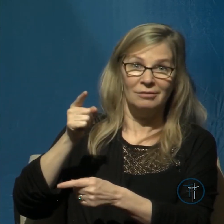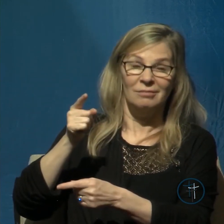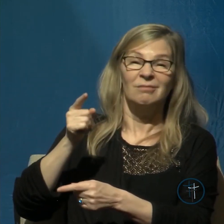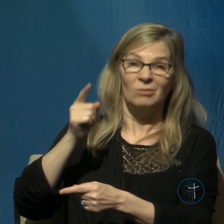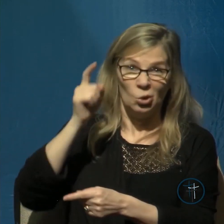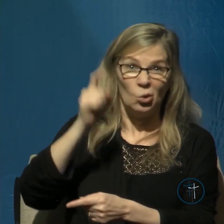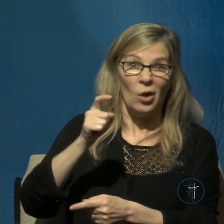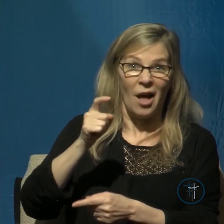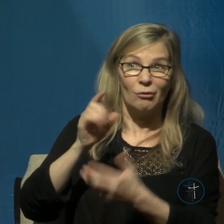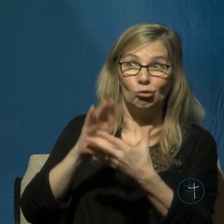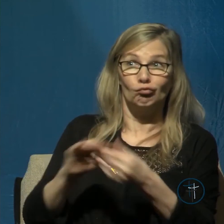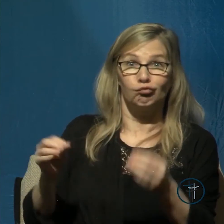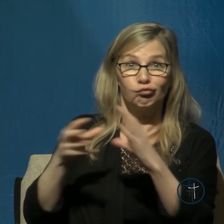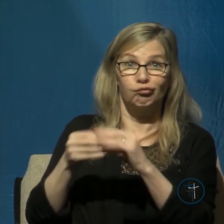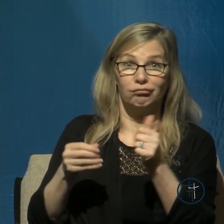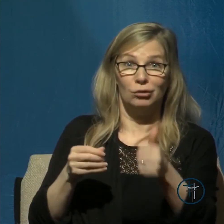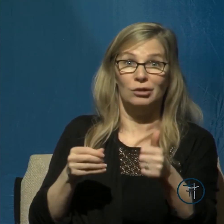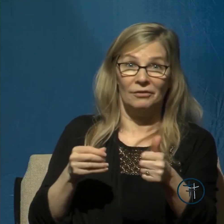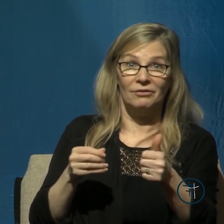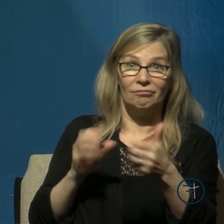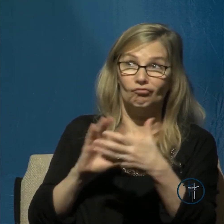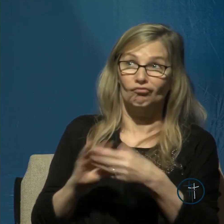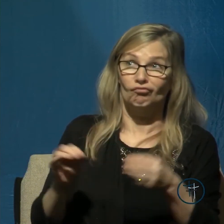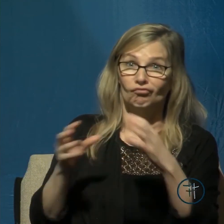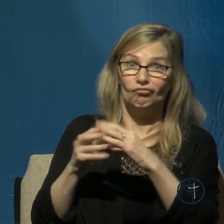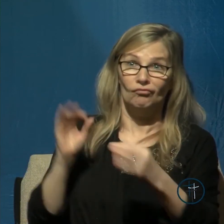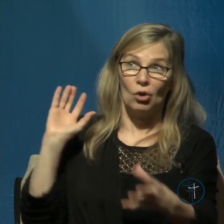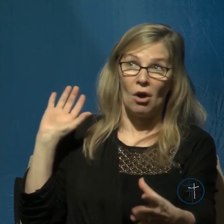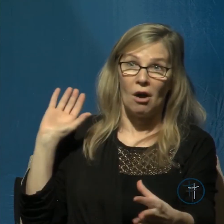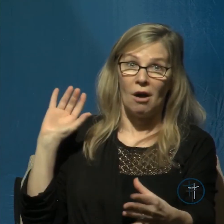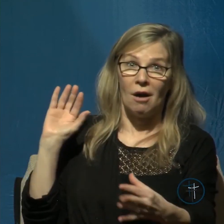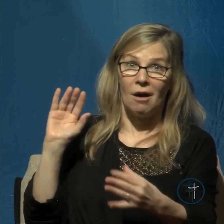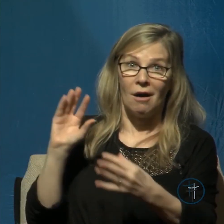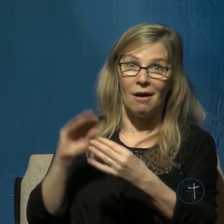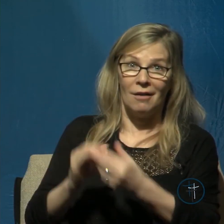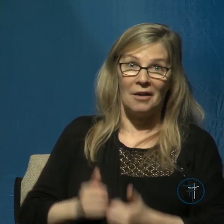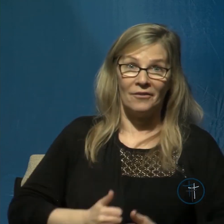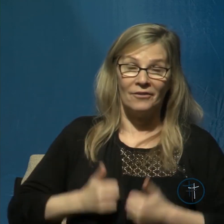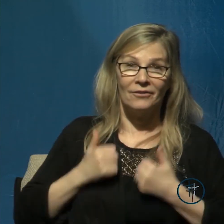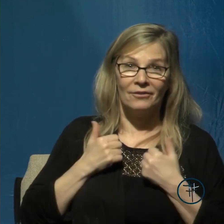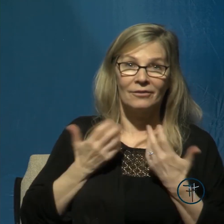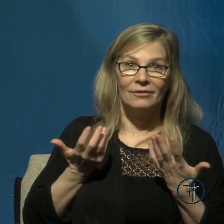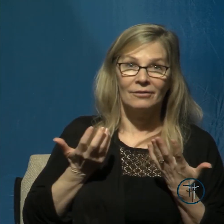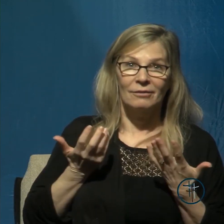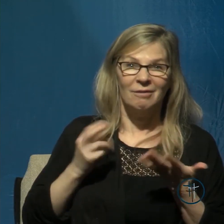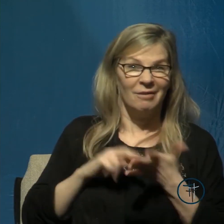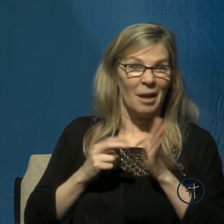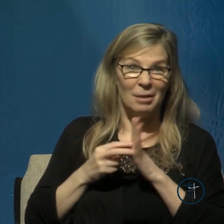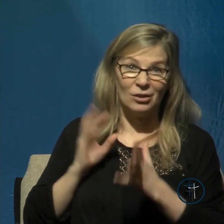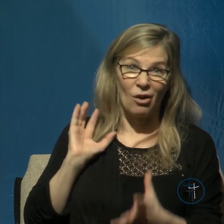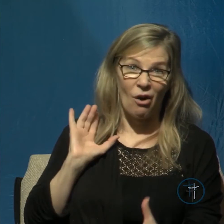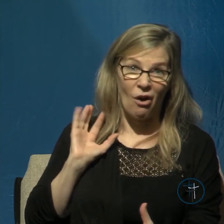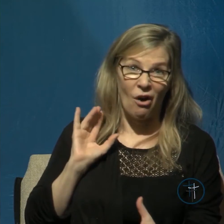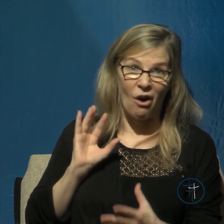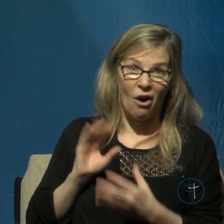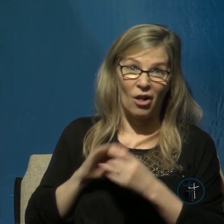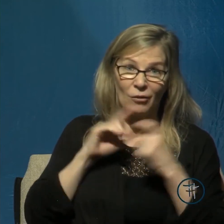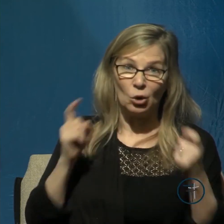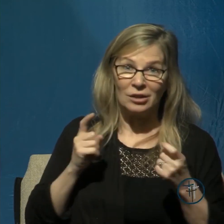account to him of your life which means that all of your sins will be laid out before